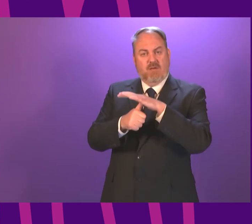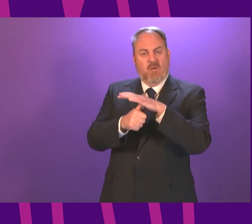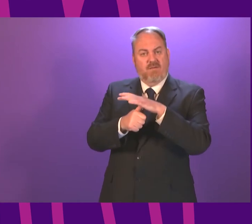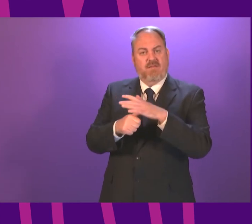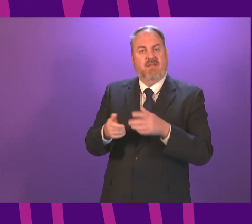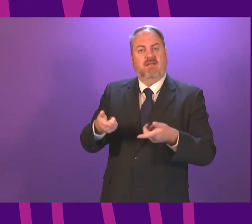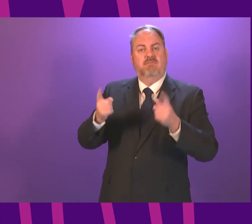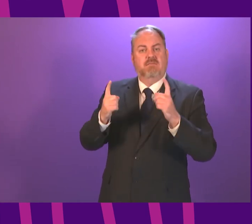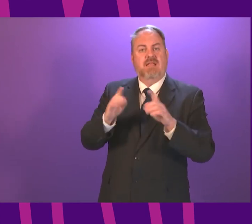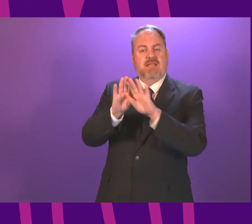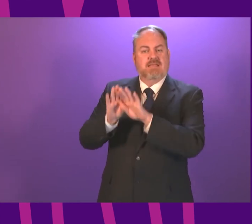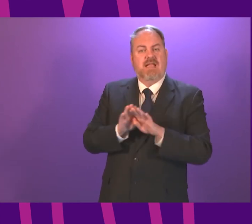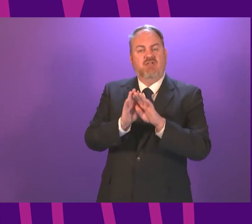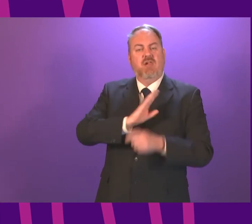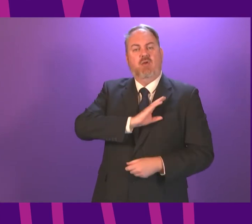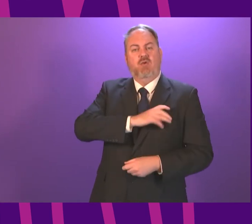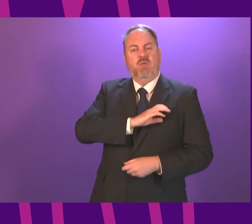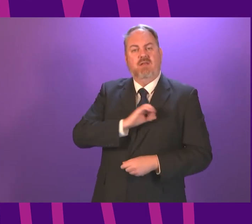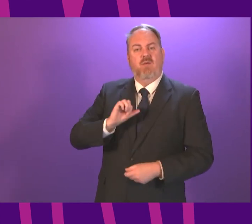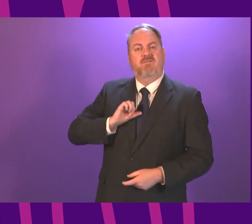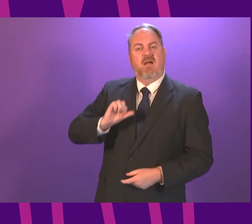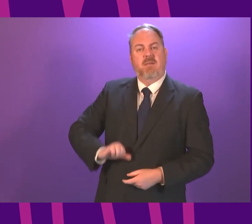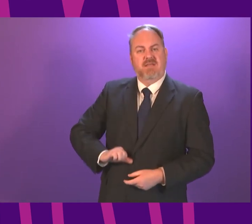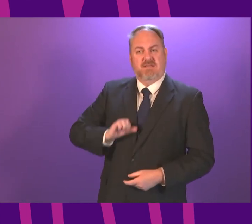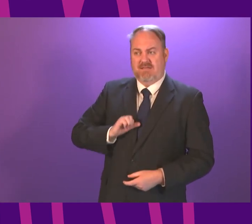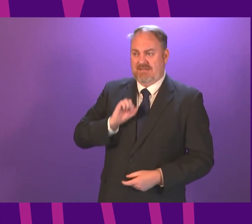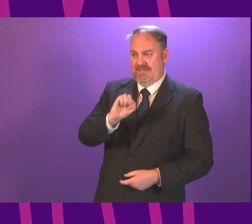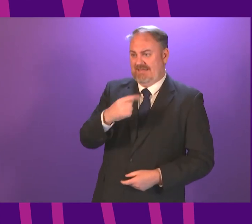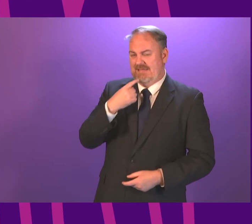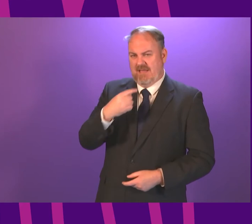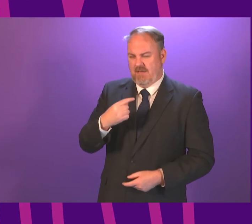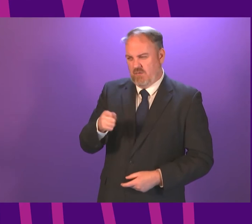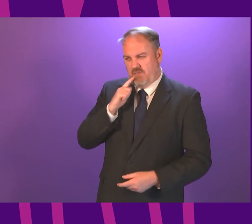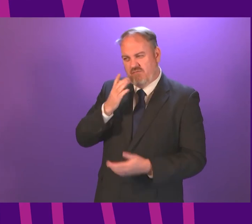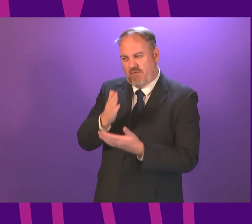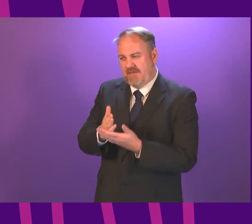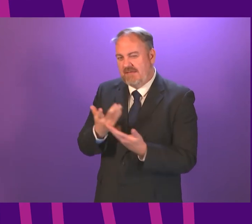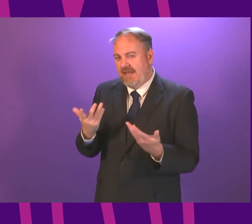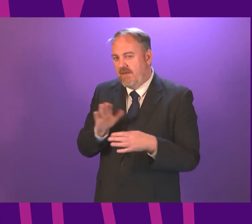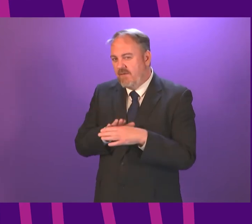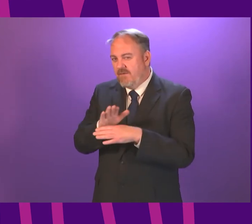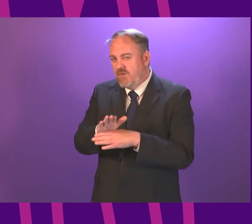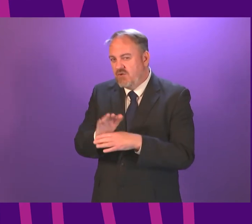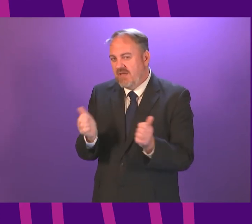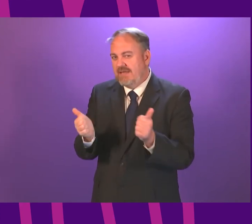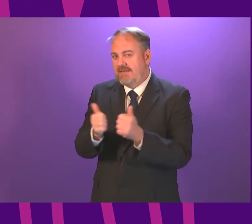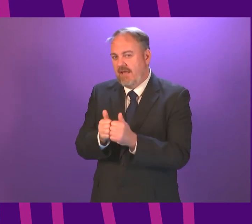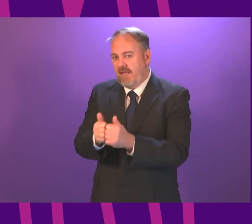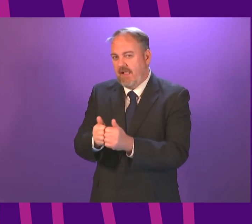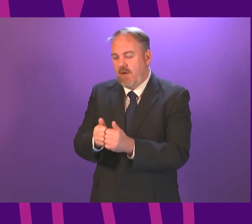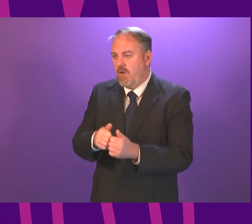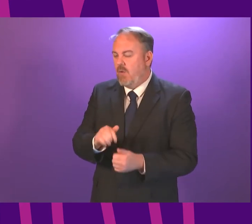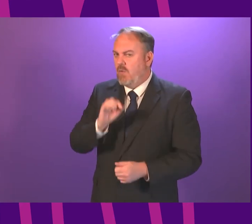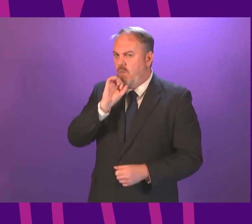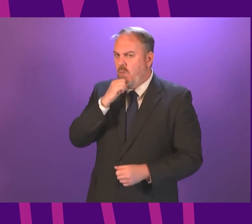constituency, who said, we were promised that any future deal wouldn't undermine Scottish and UK